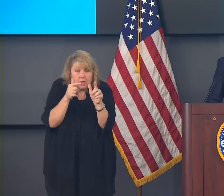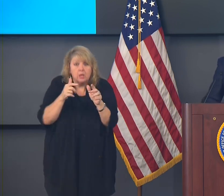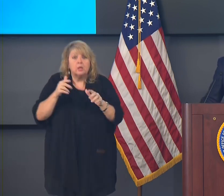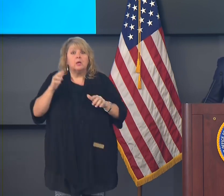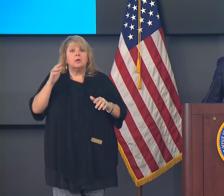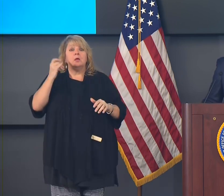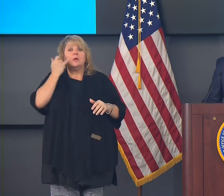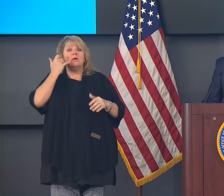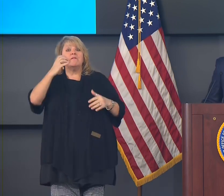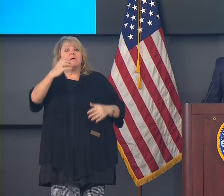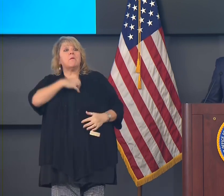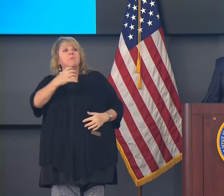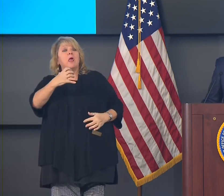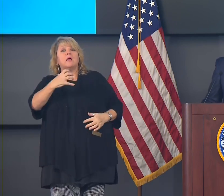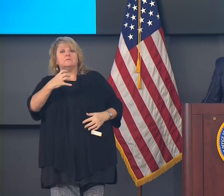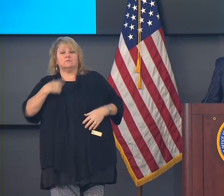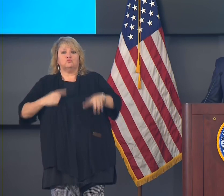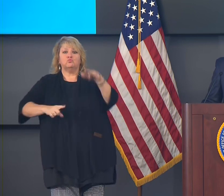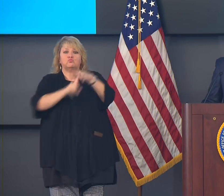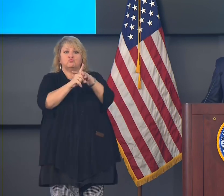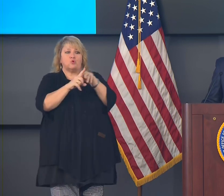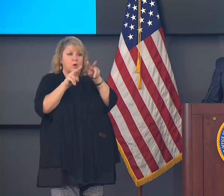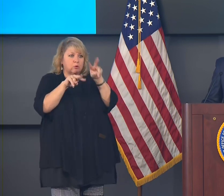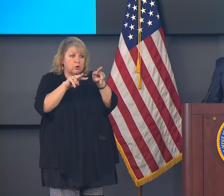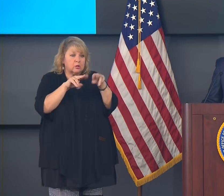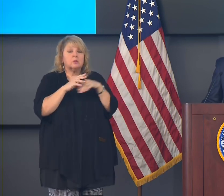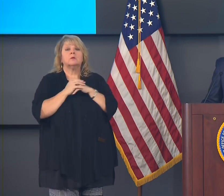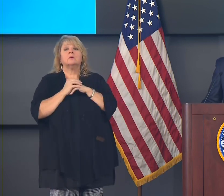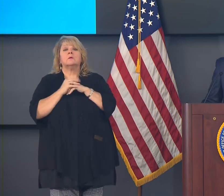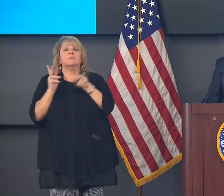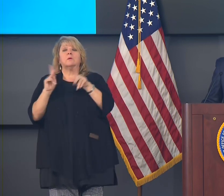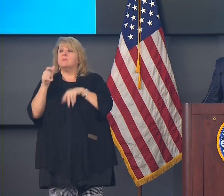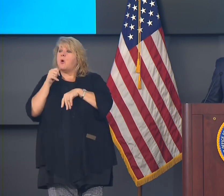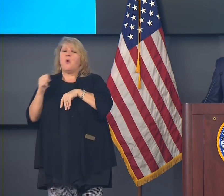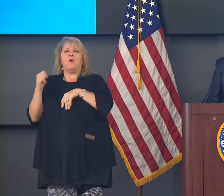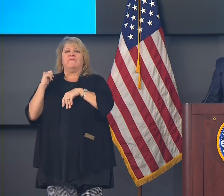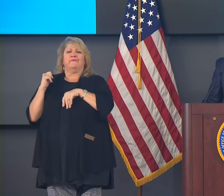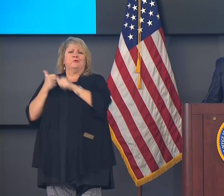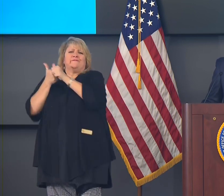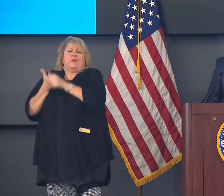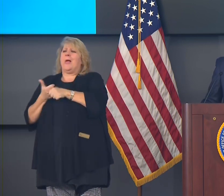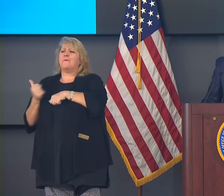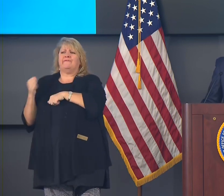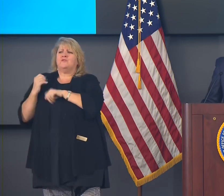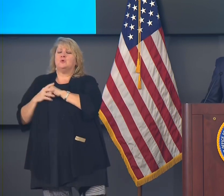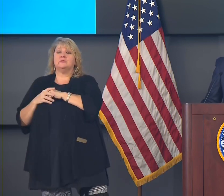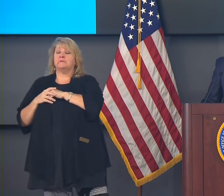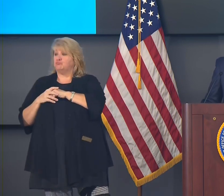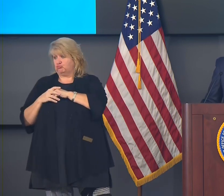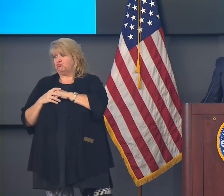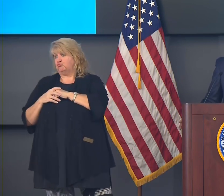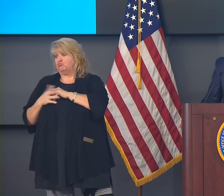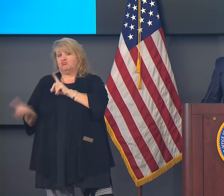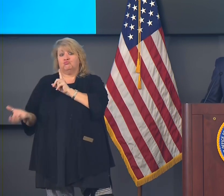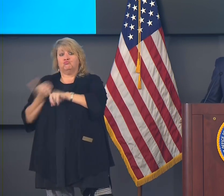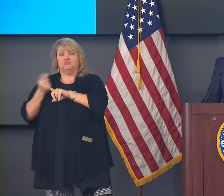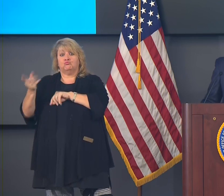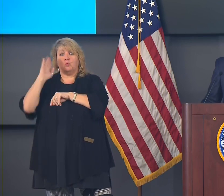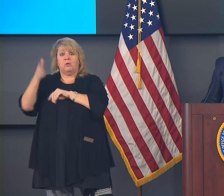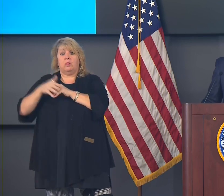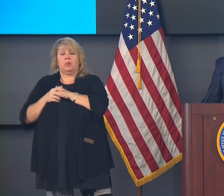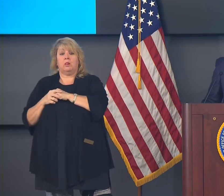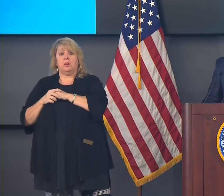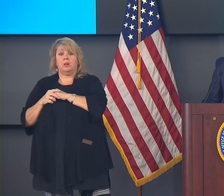And where people refuse to come into compliance, you can expect enforcement. But that's not going to